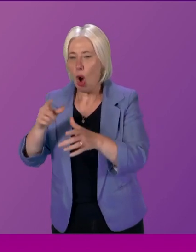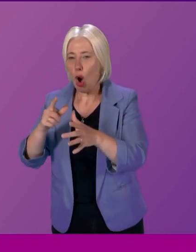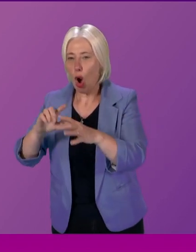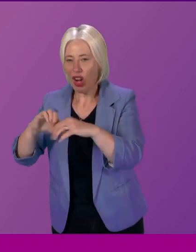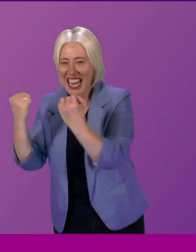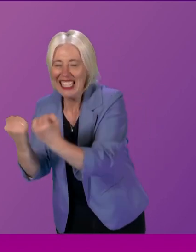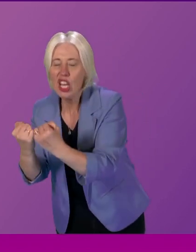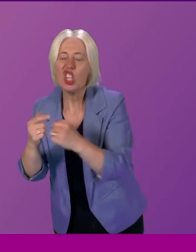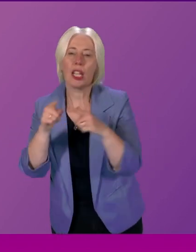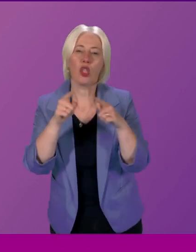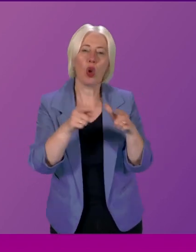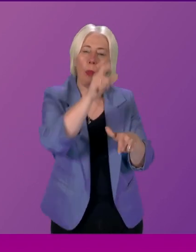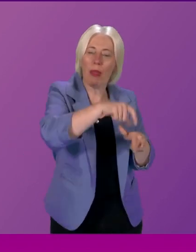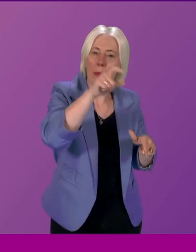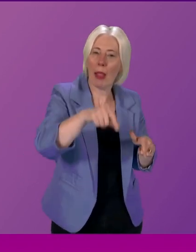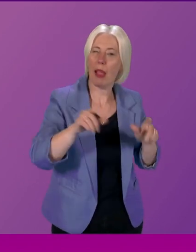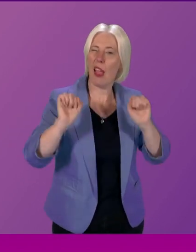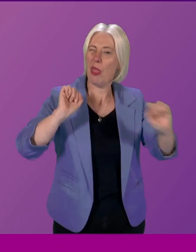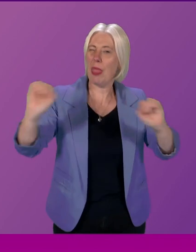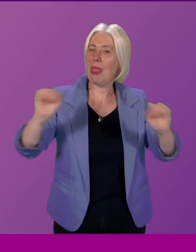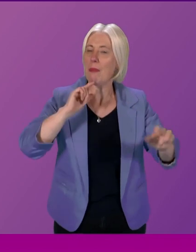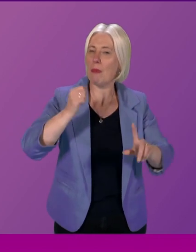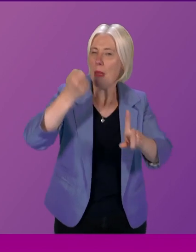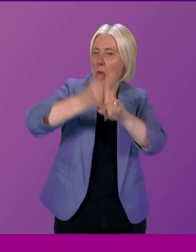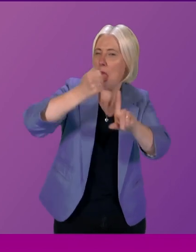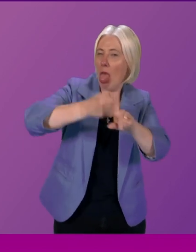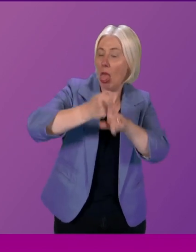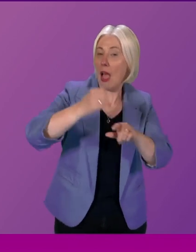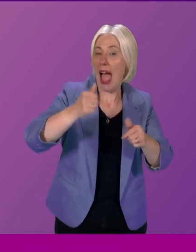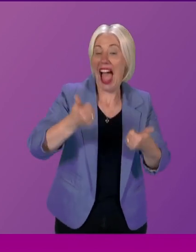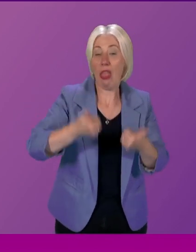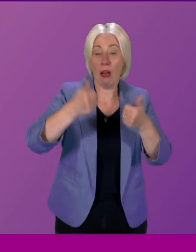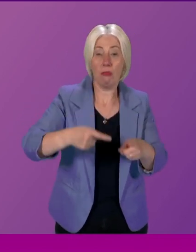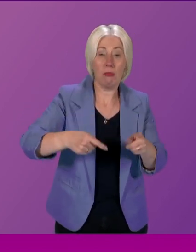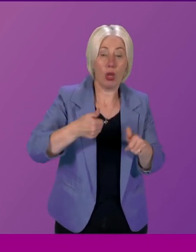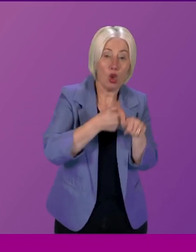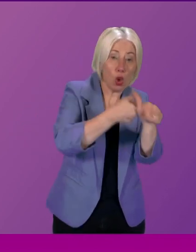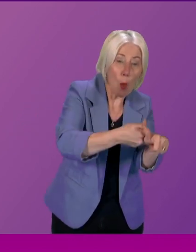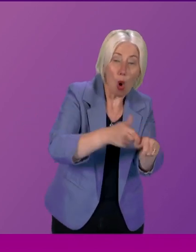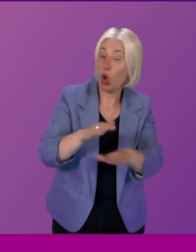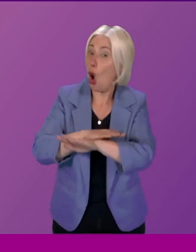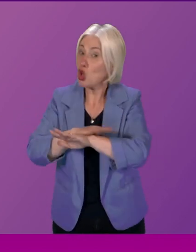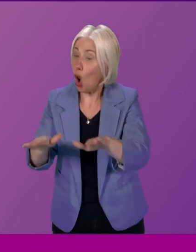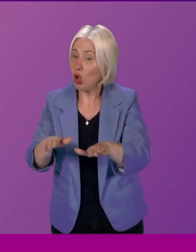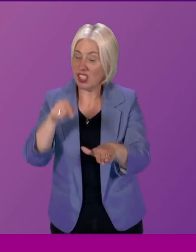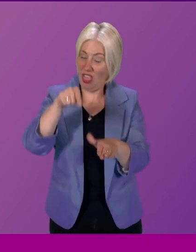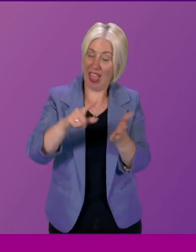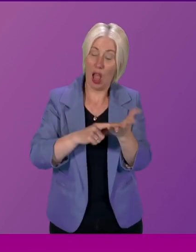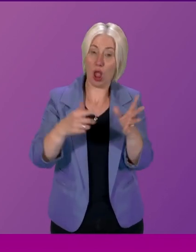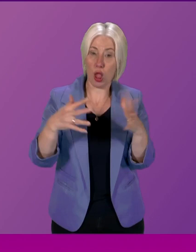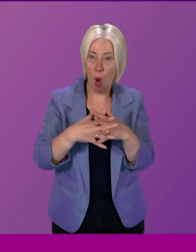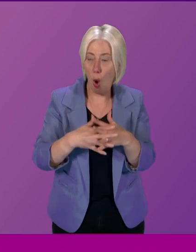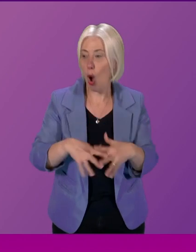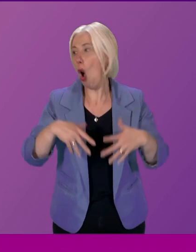evidence have been in campaign mode either for or against the particular law that's being looked at or maybe they're involved in